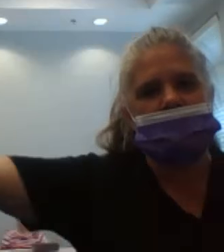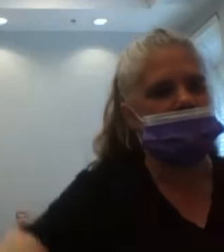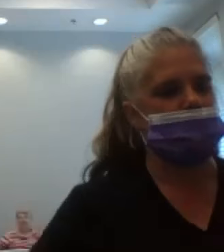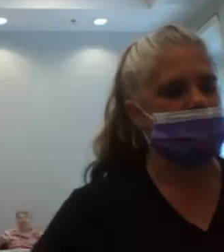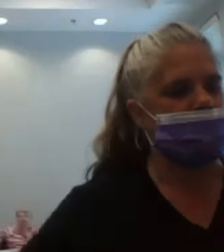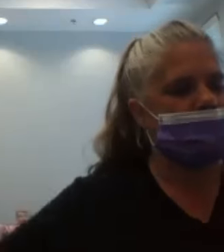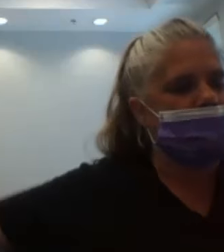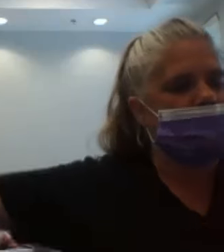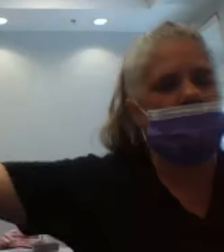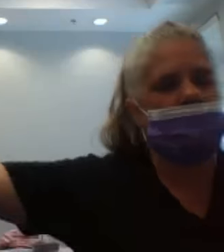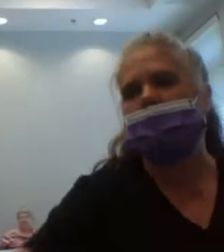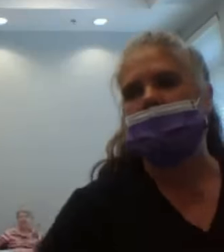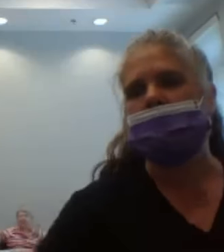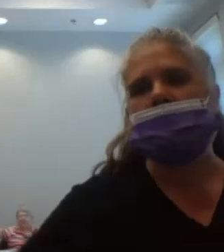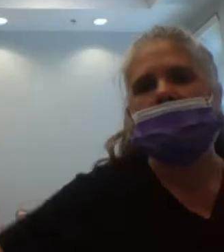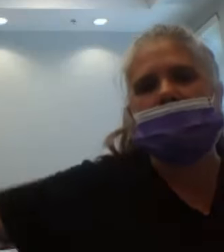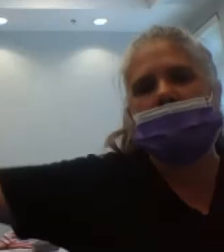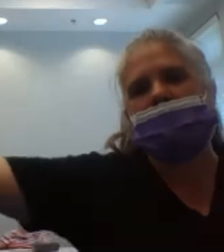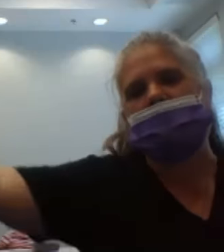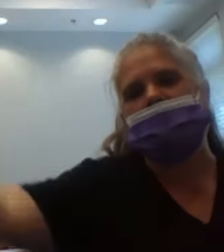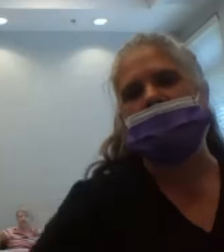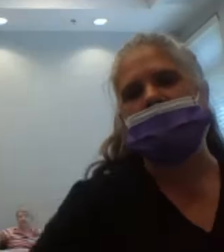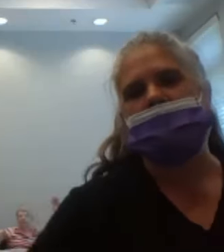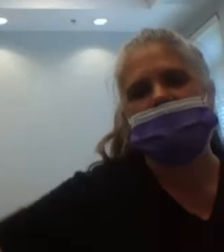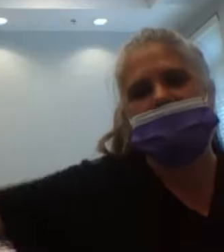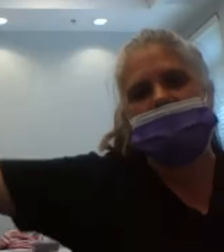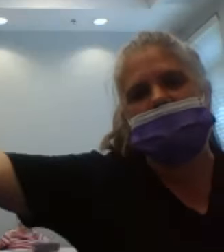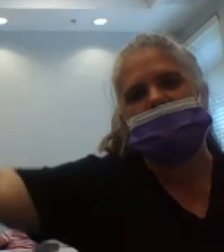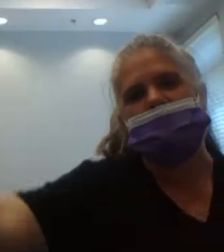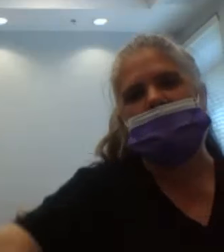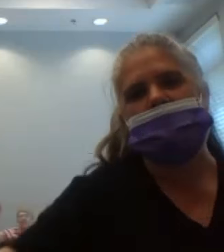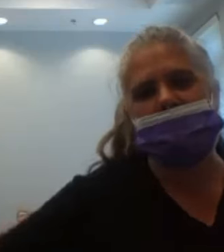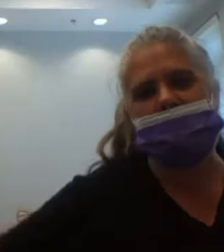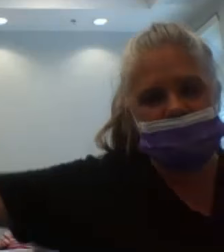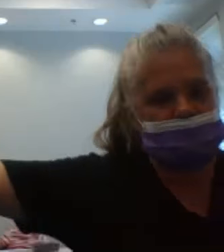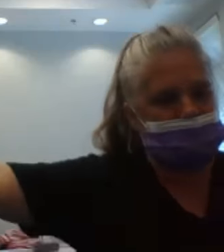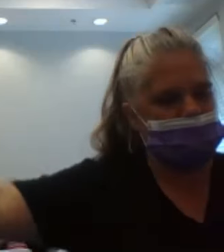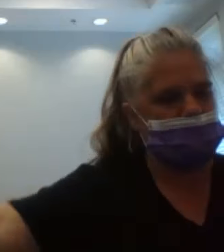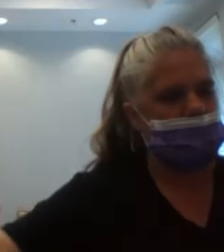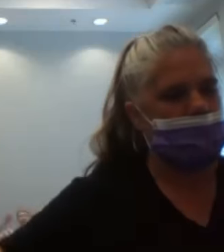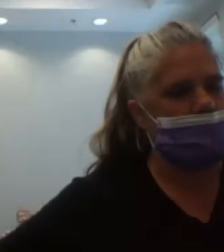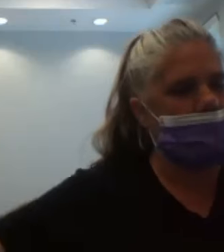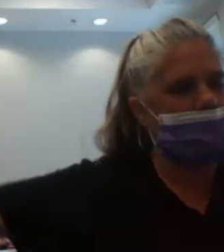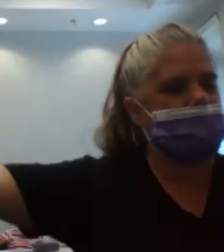four, five, six, seven, eight,